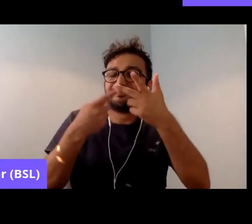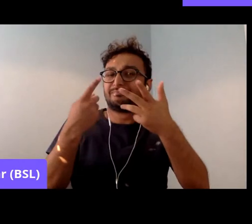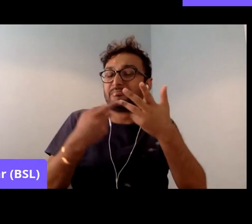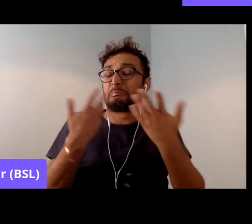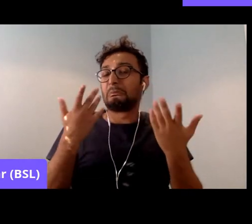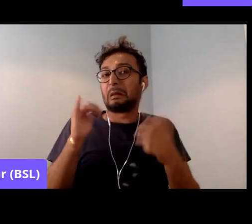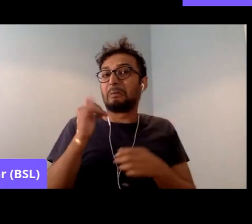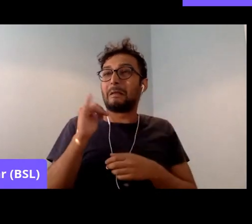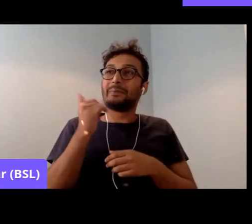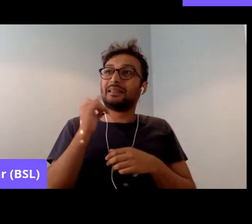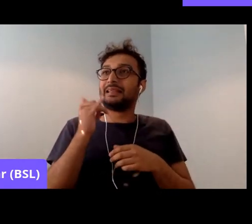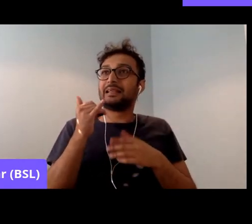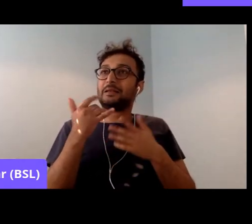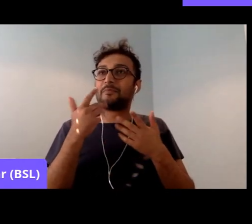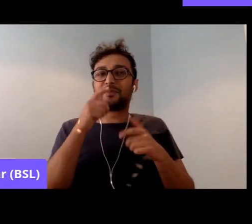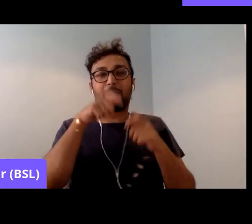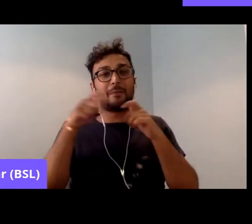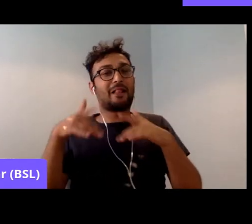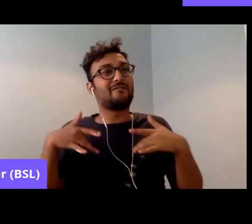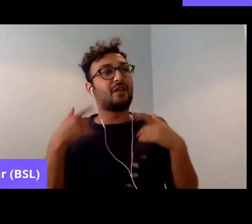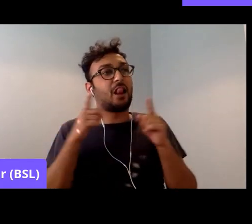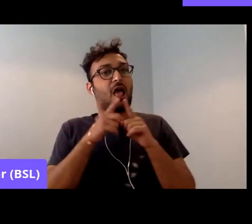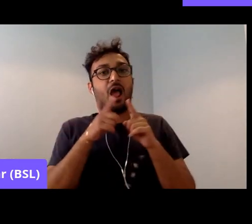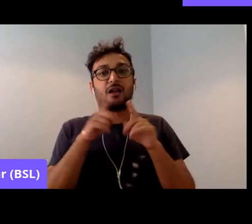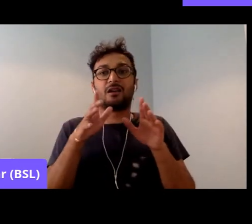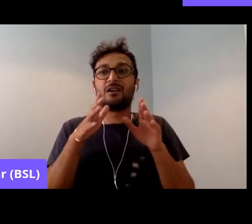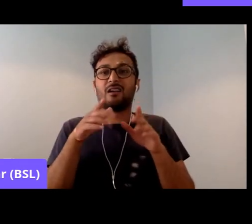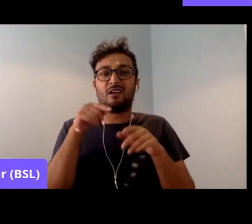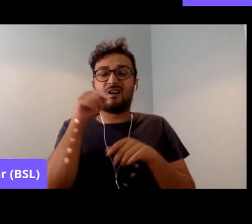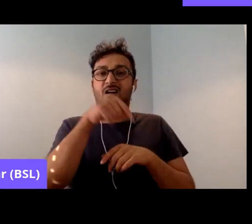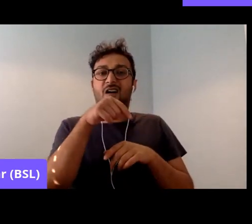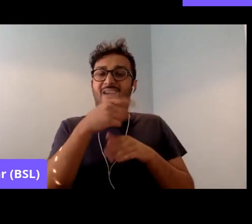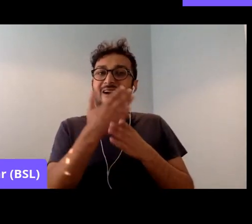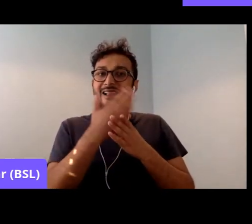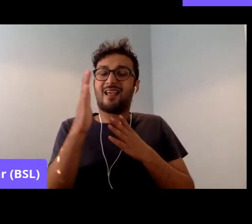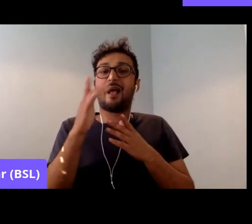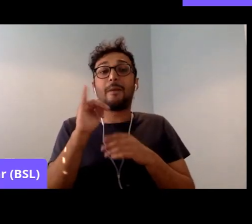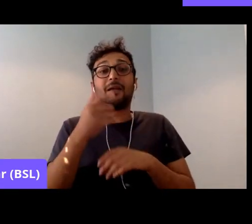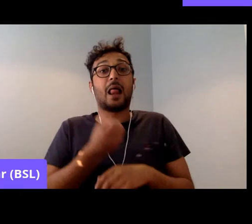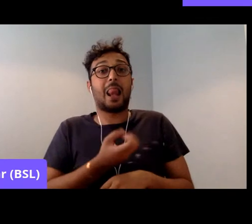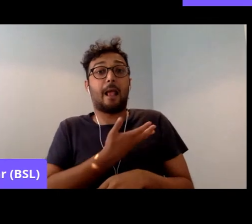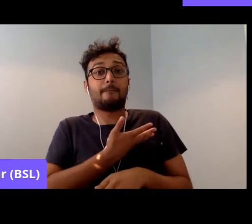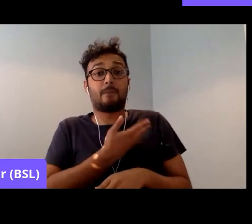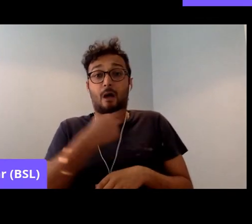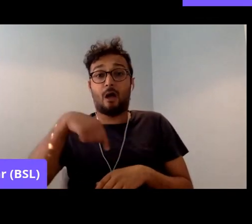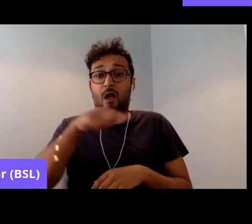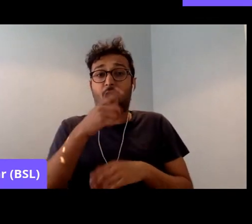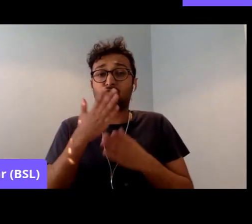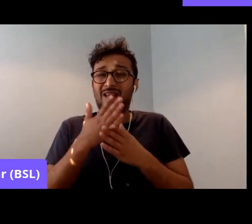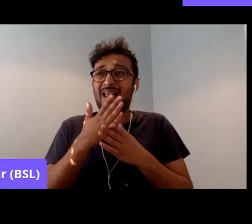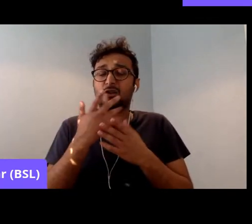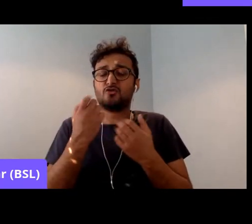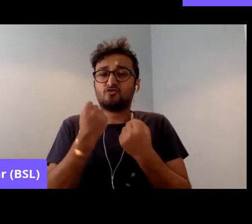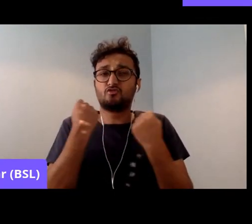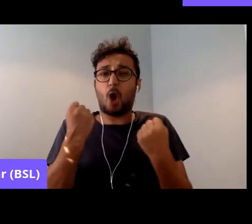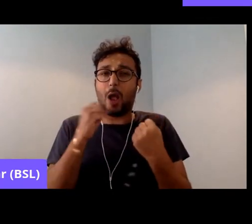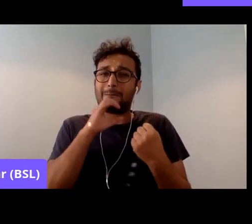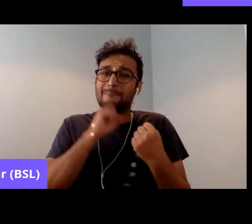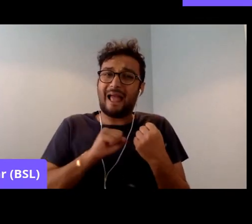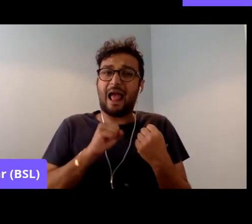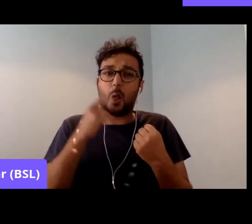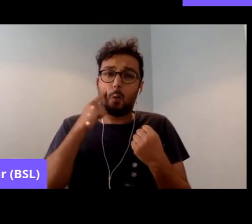of real paternalism, internalism, which runs through the labor movement? In fact, you can see it in some of the